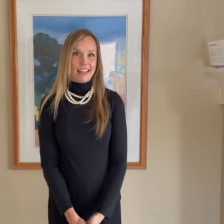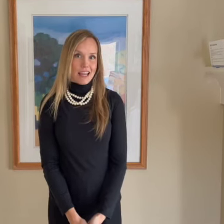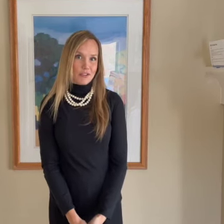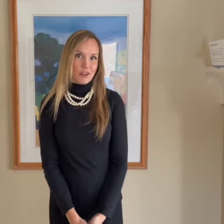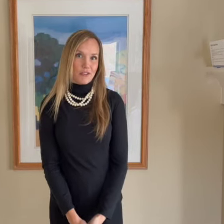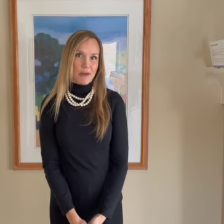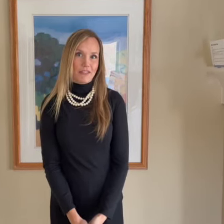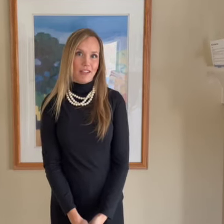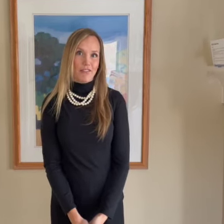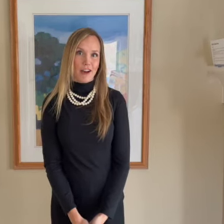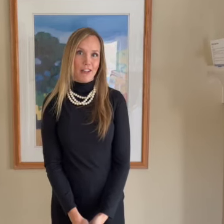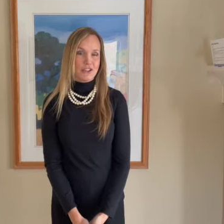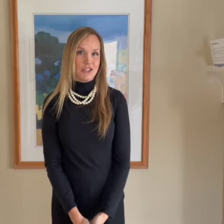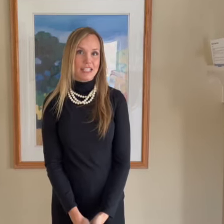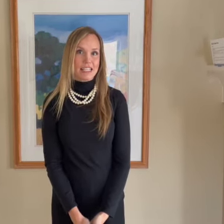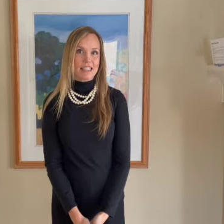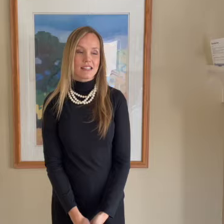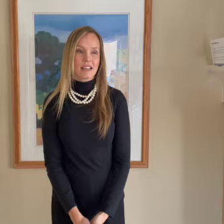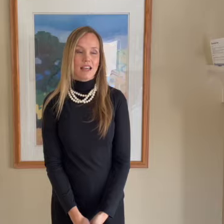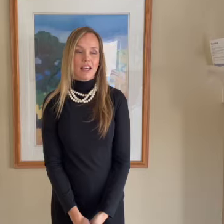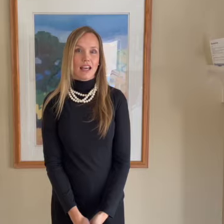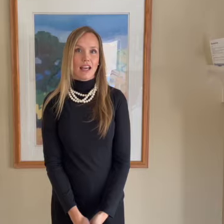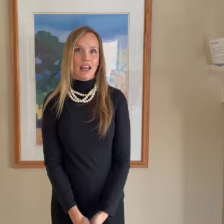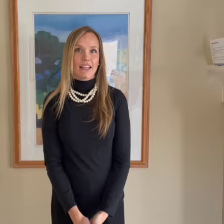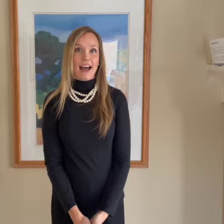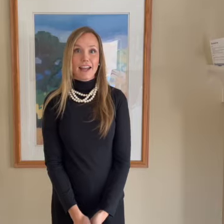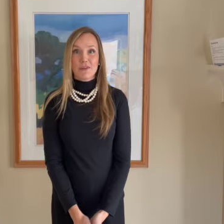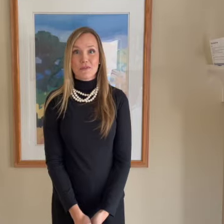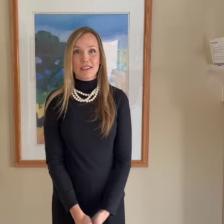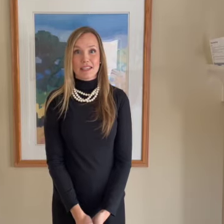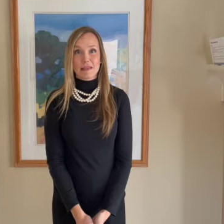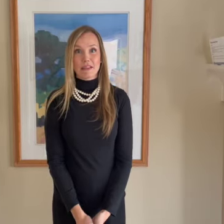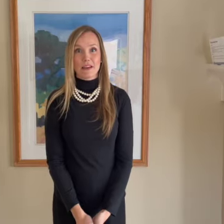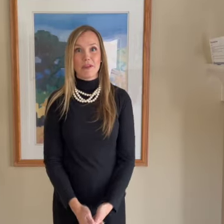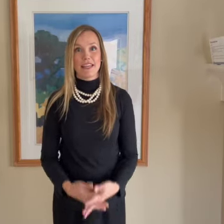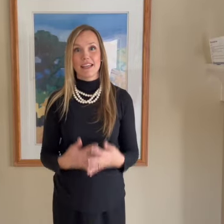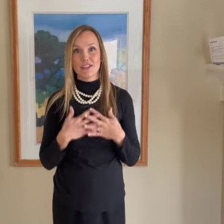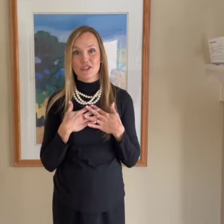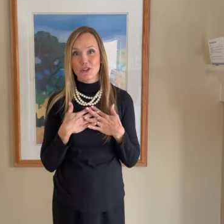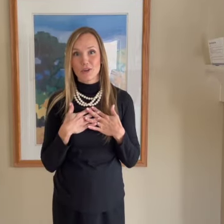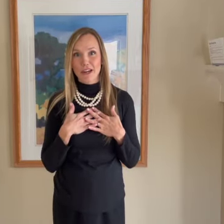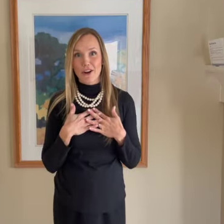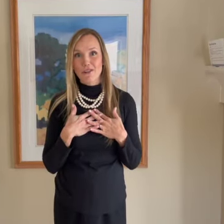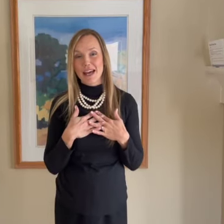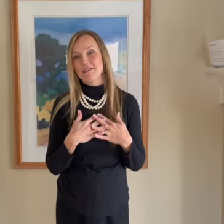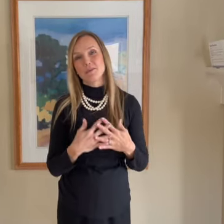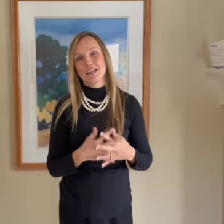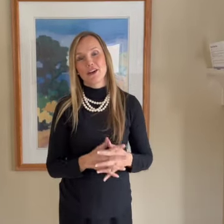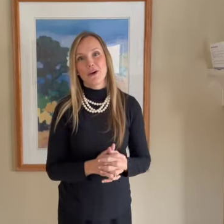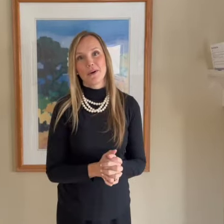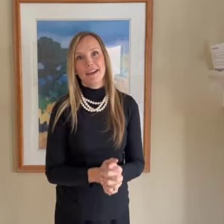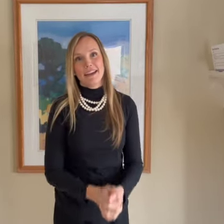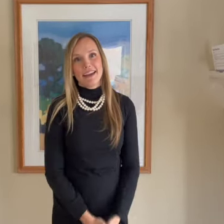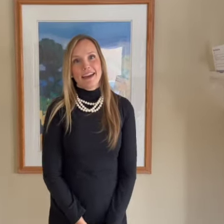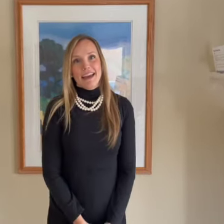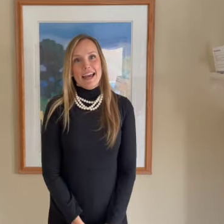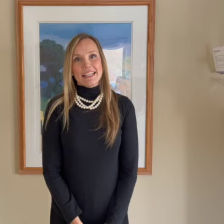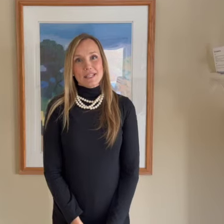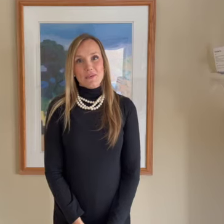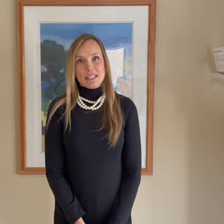answer from Heavenly Father and Jesus. And I know that that's something that we can each do in our own lives. We can go and seek wisdom